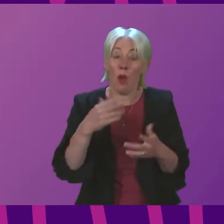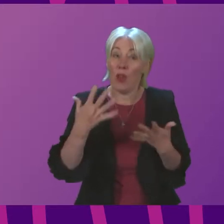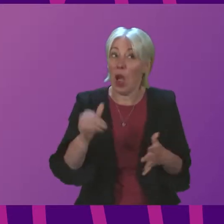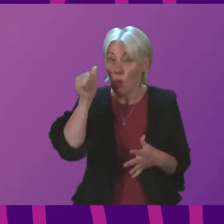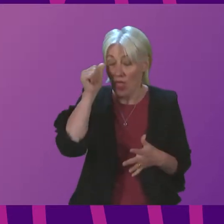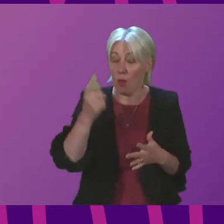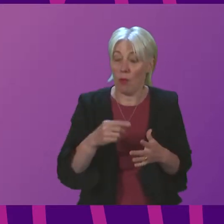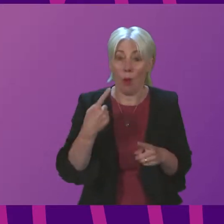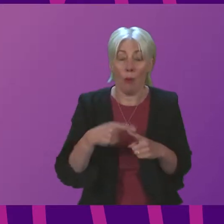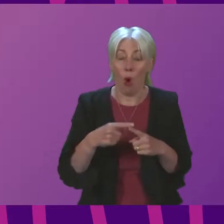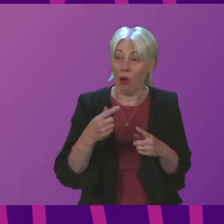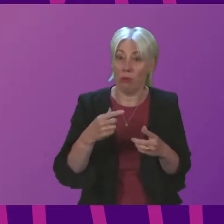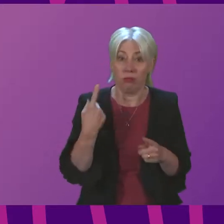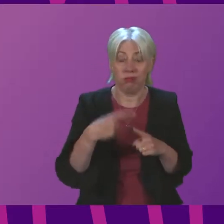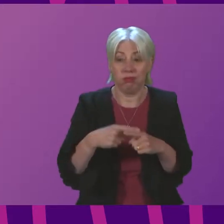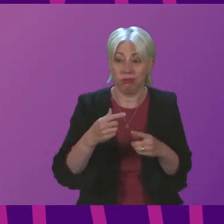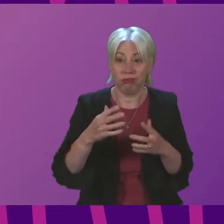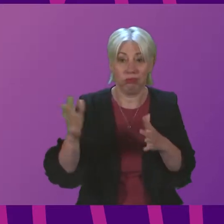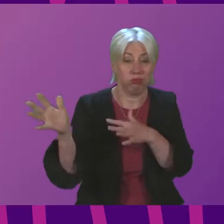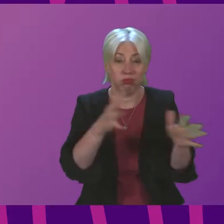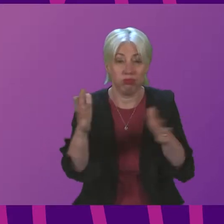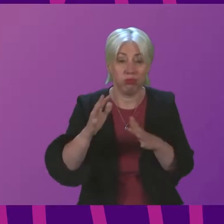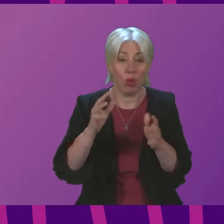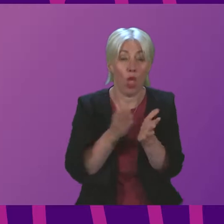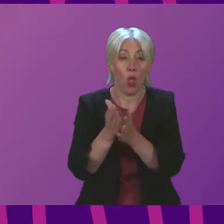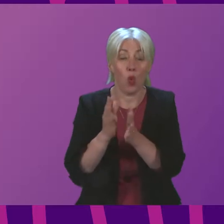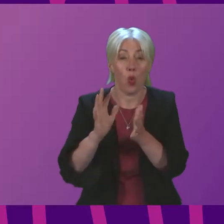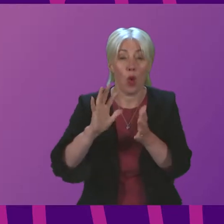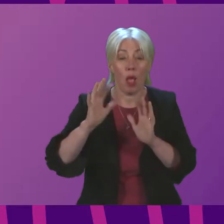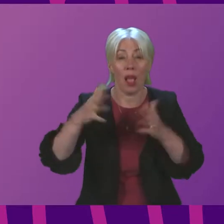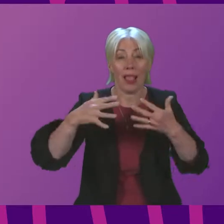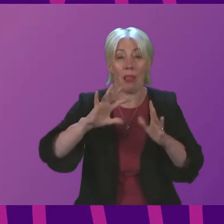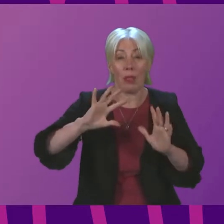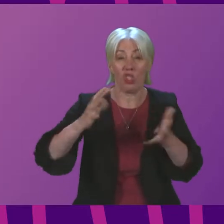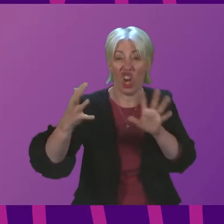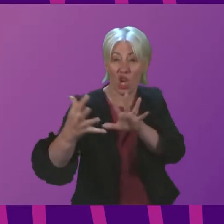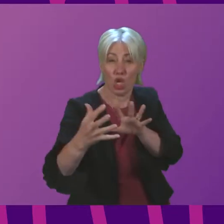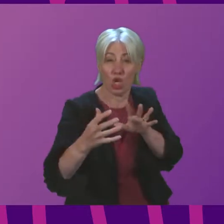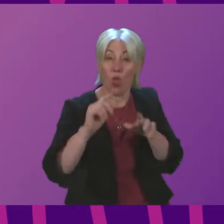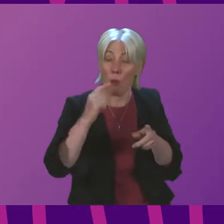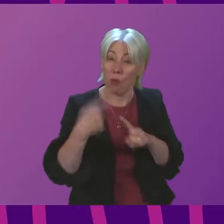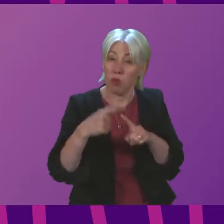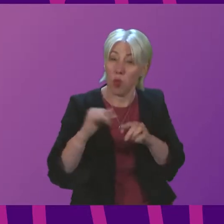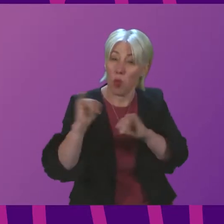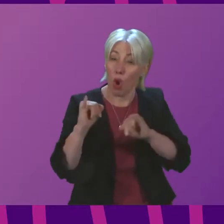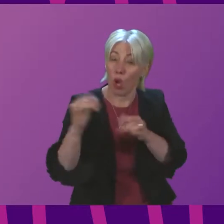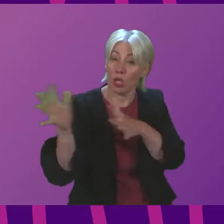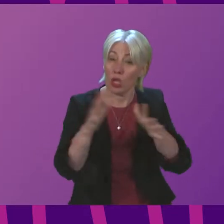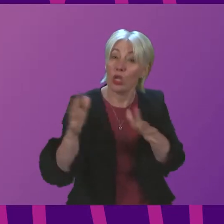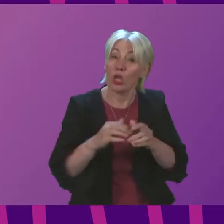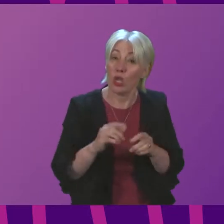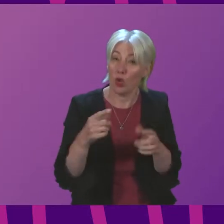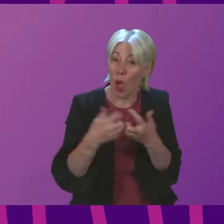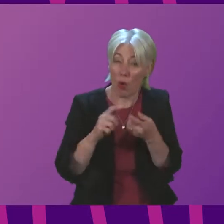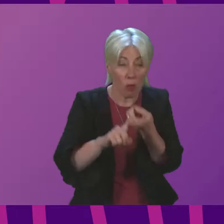intensity of wild weather events due to the climate emergency Deputy First Minister I think this is a very significant issue